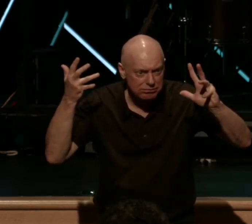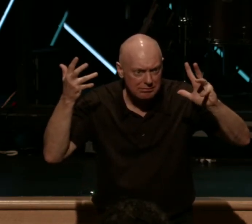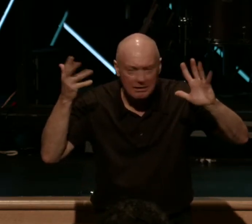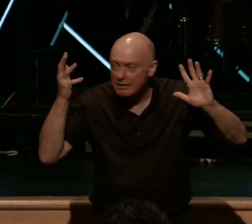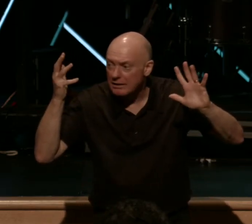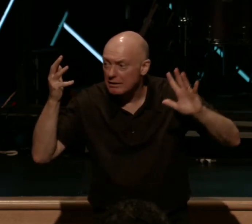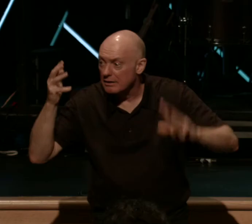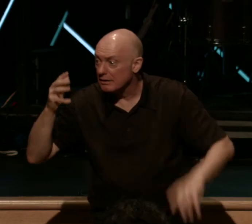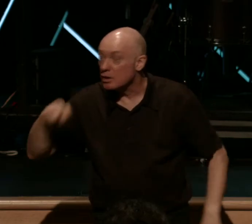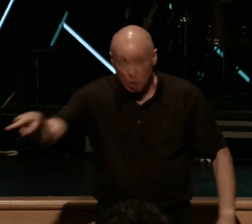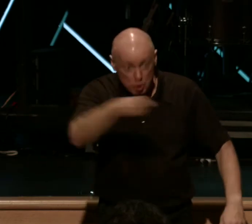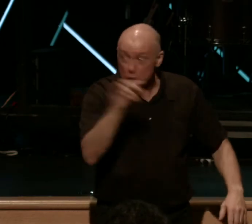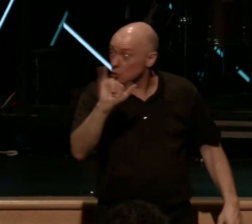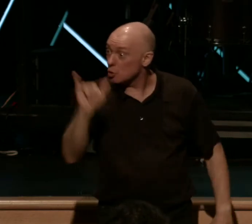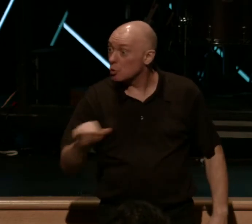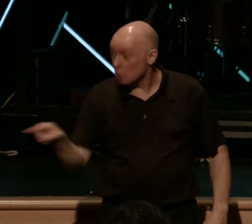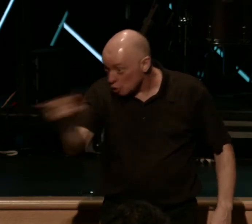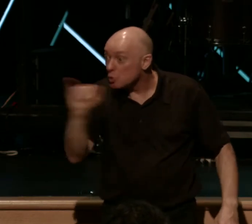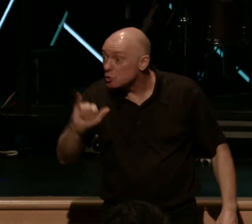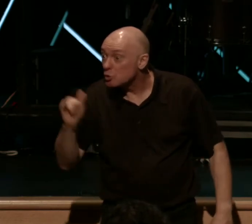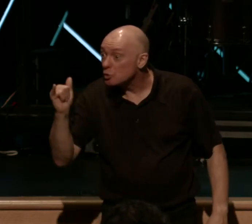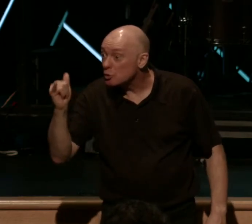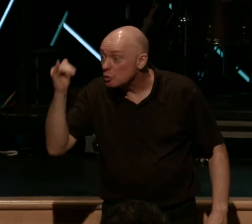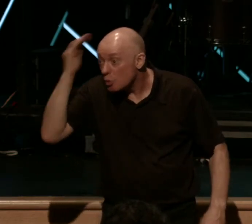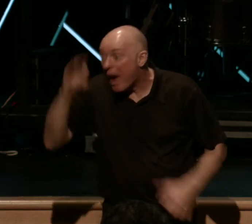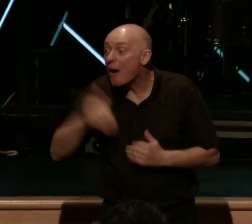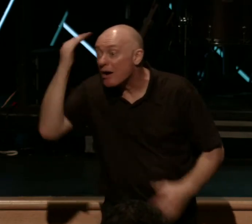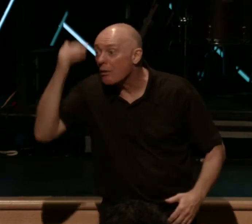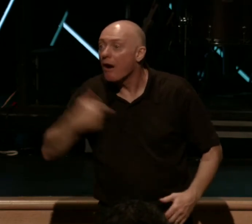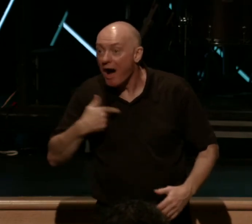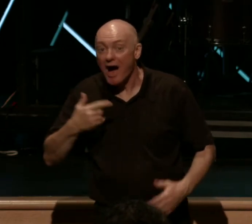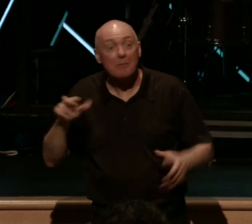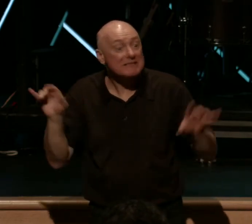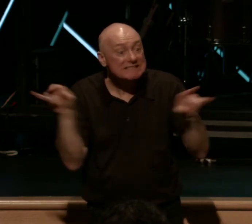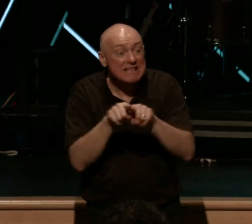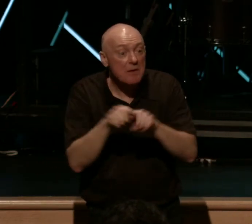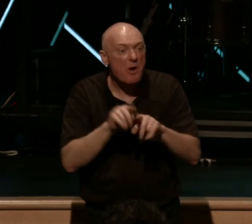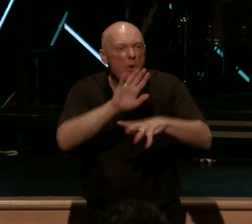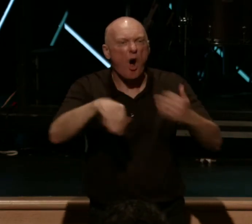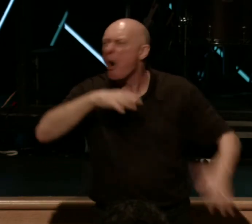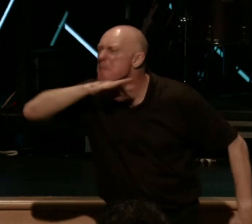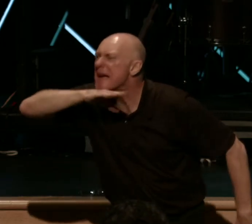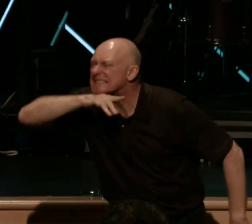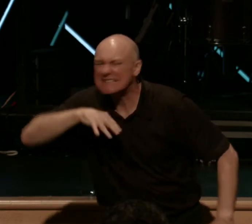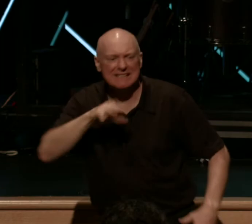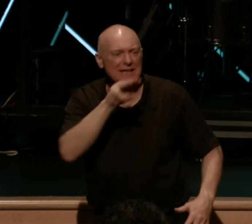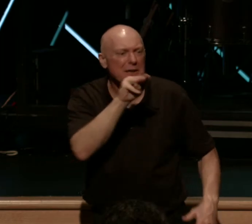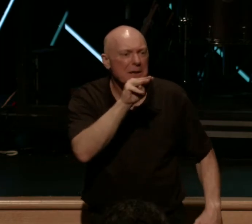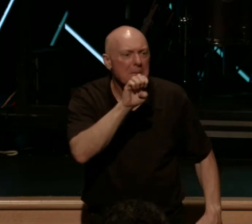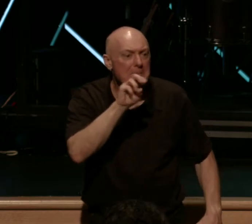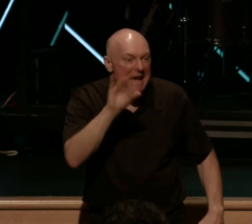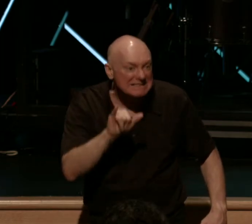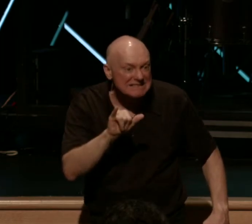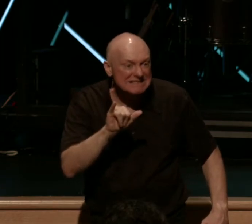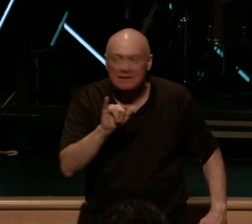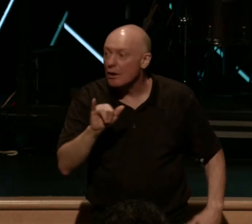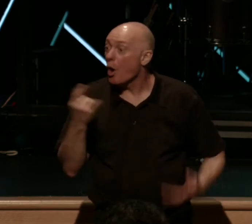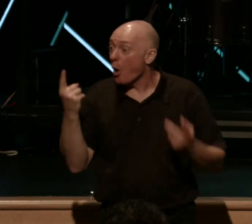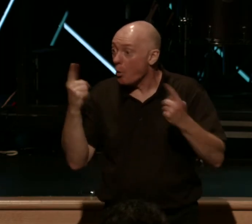you're messy. You know how I know you're messy? Because I'm messy, right? We're all messy. So Jesus said, when you're discipling people, when you're